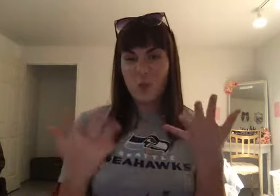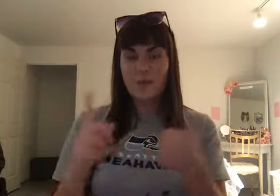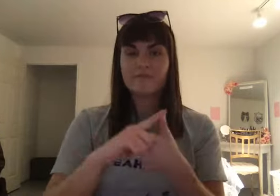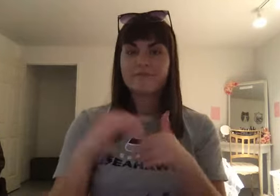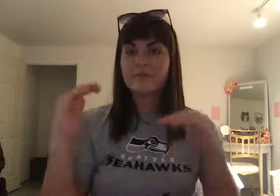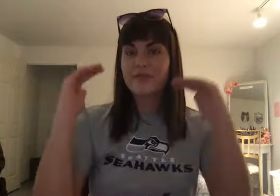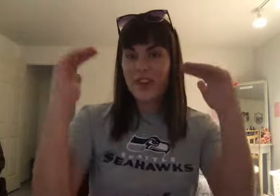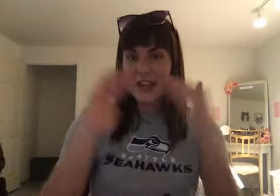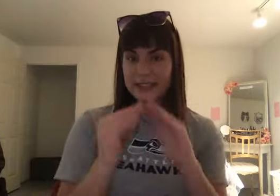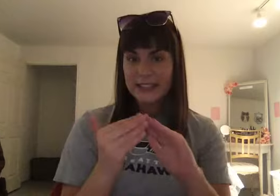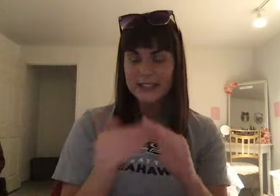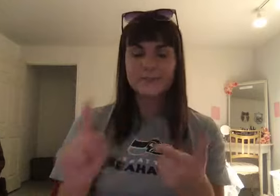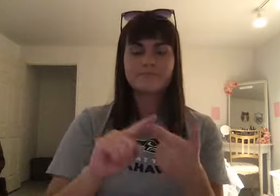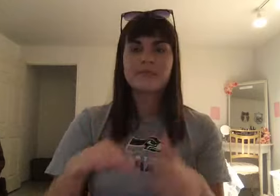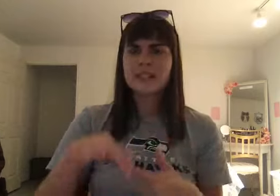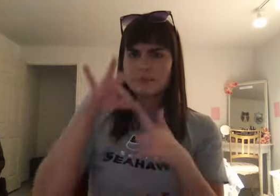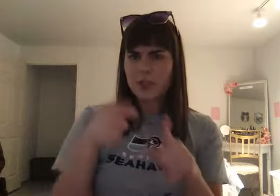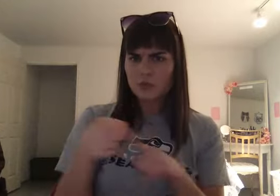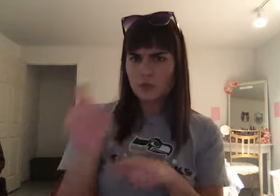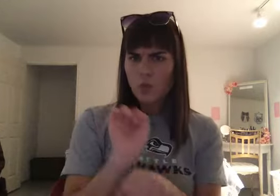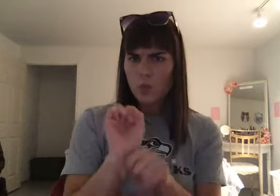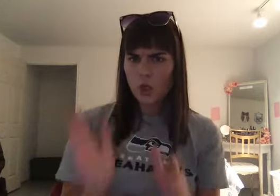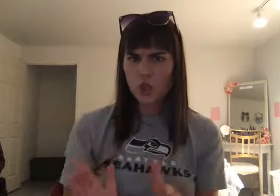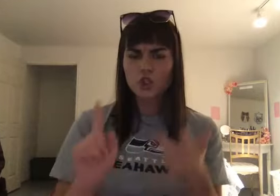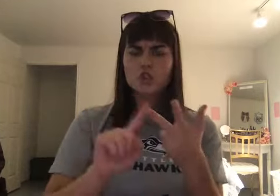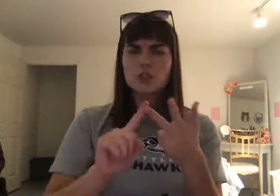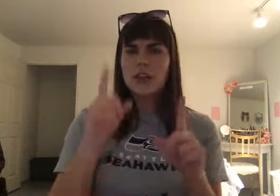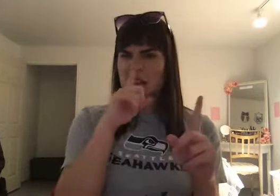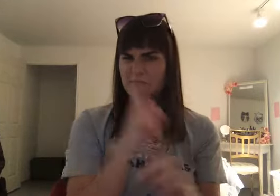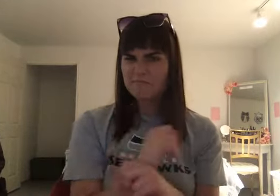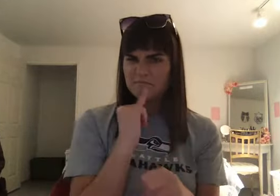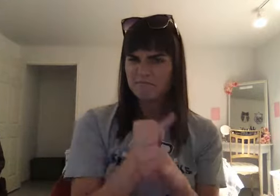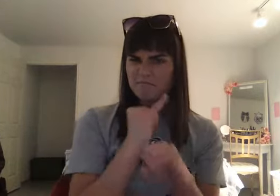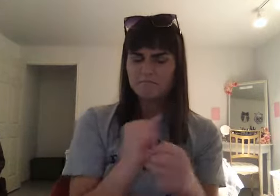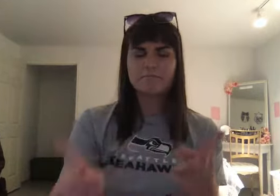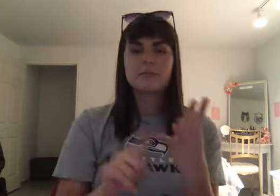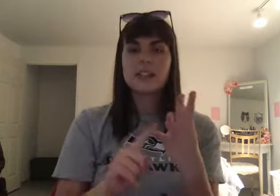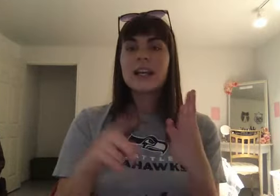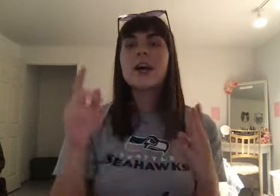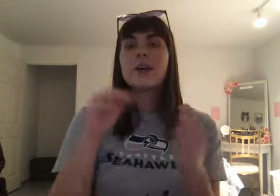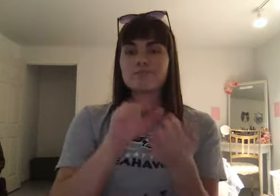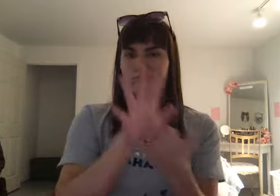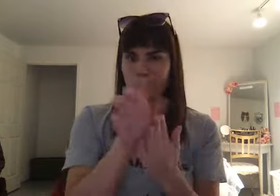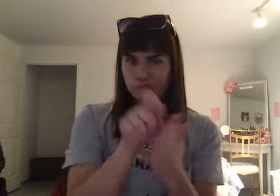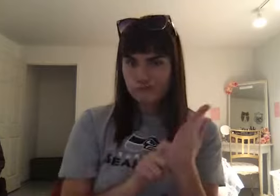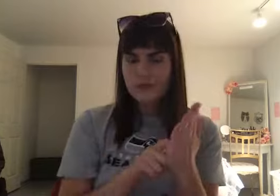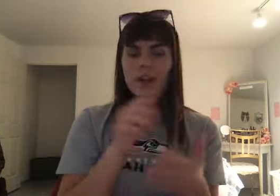specialized workers, complex institutions, record keeping and improved technology. And we're going to be